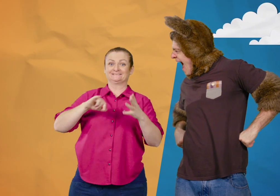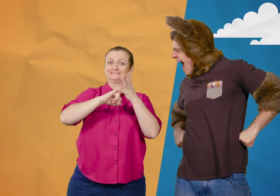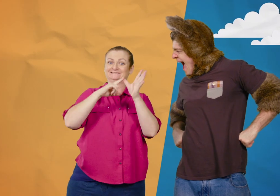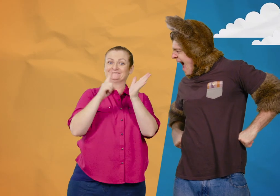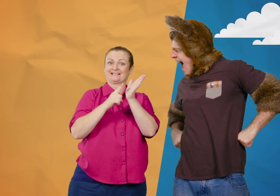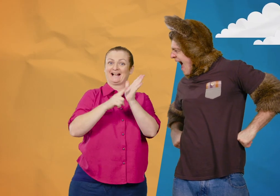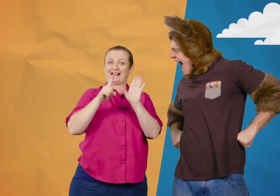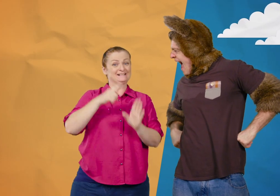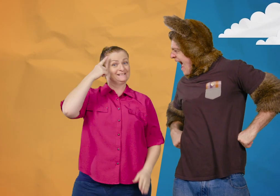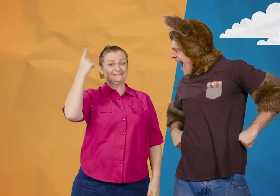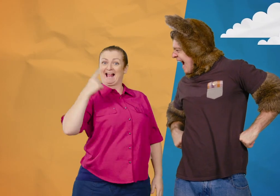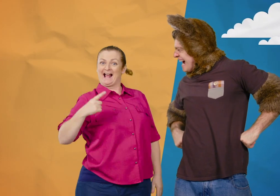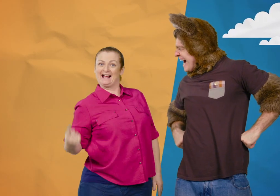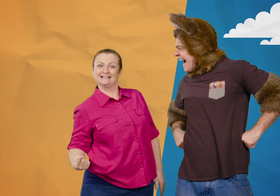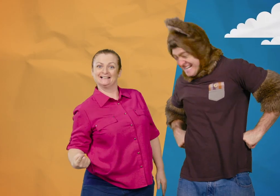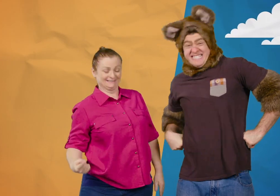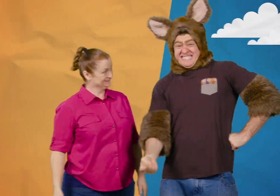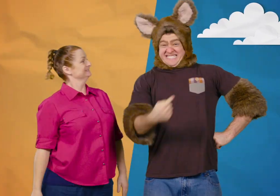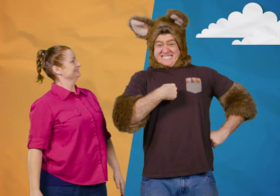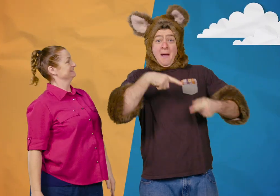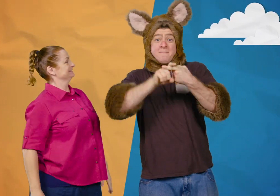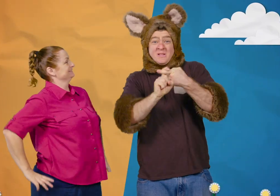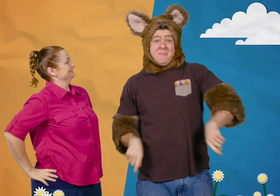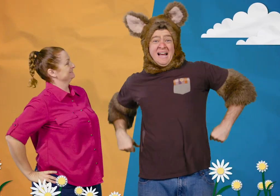Sally, and I'm Possum.